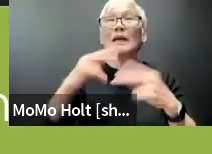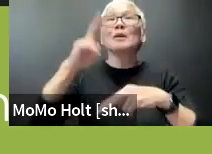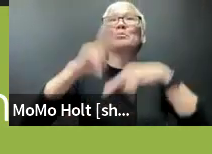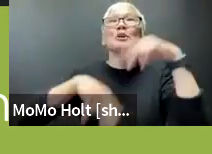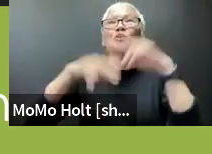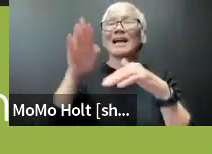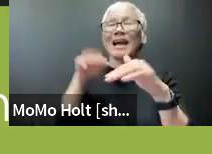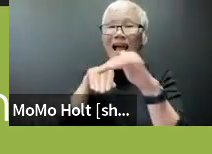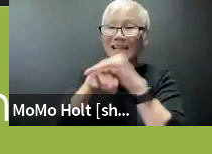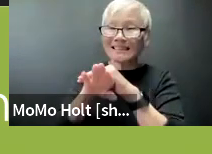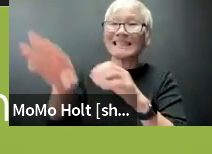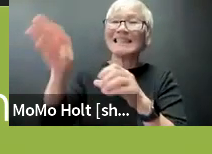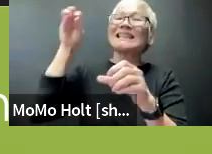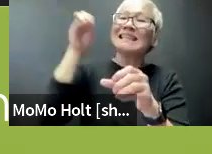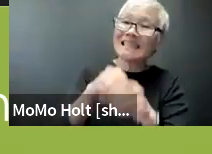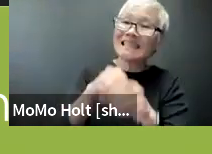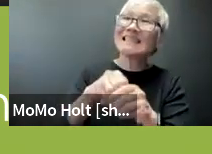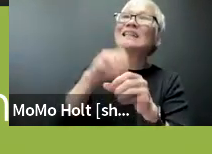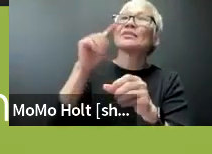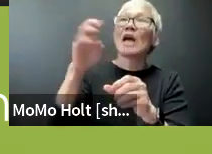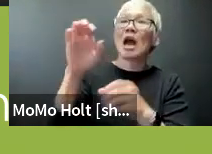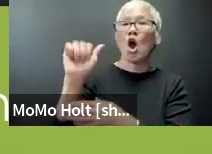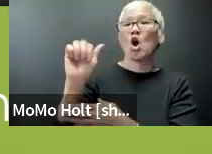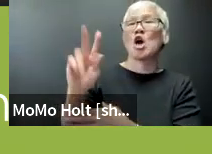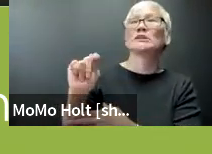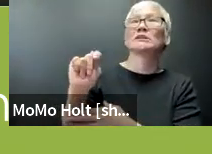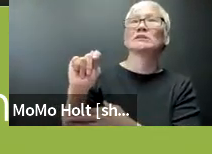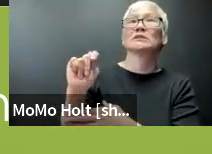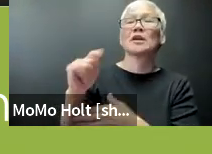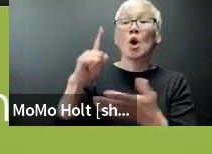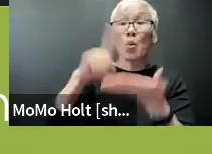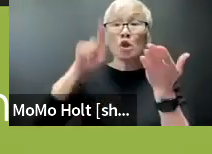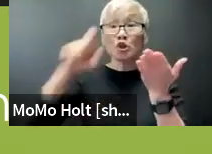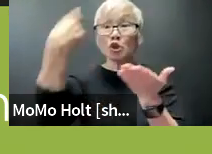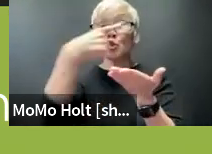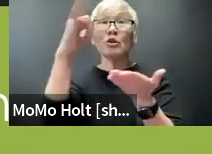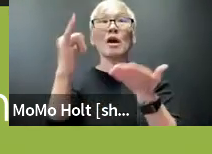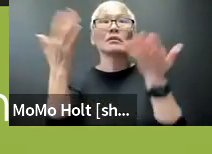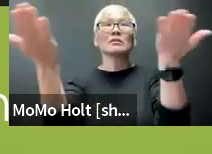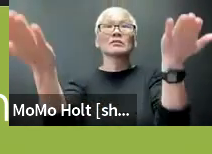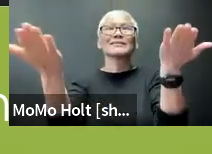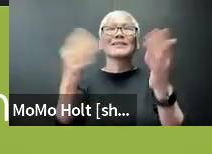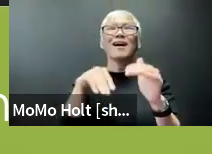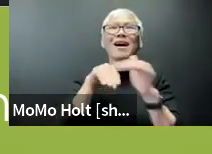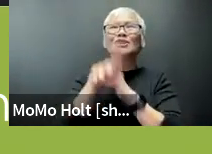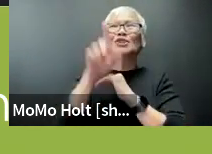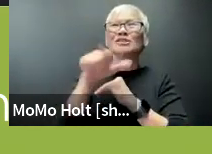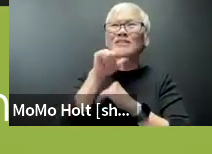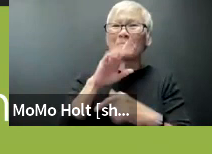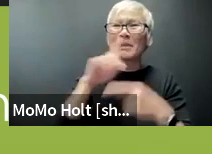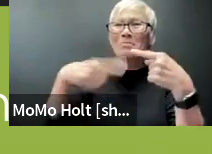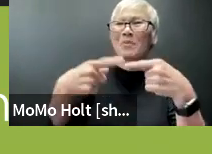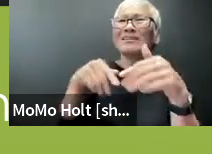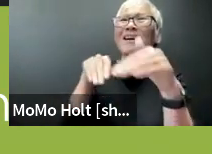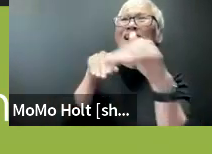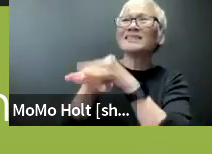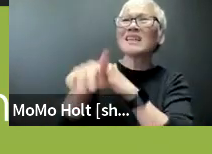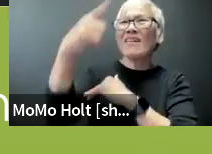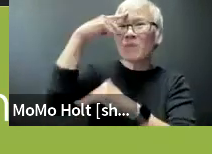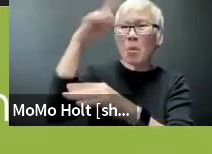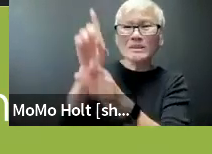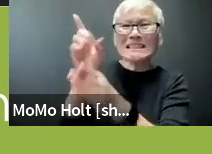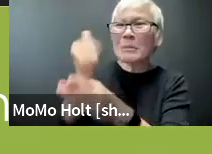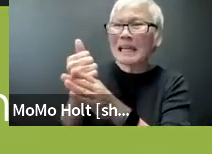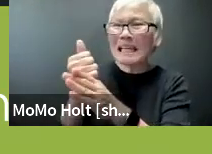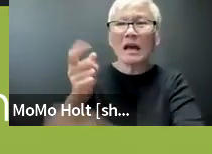we need to start building access in the arts this is what it should look like